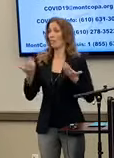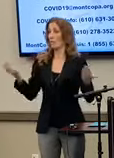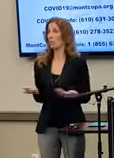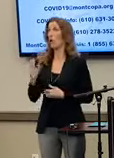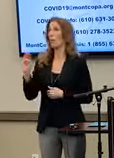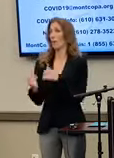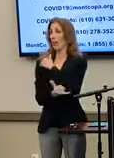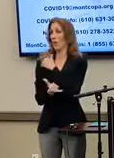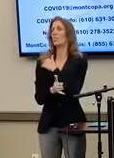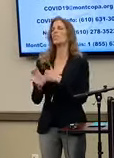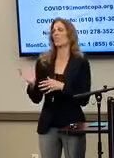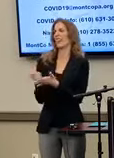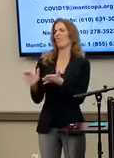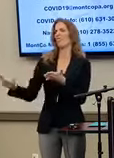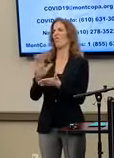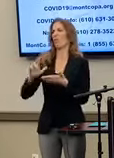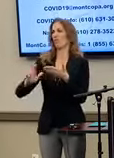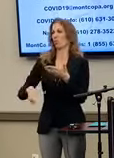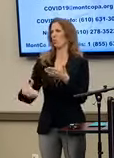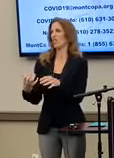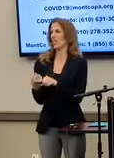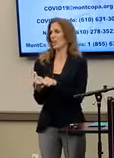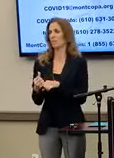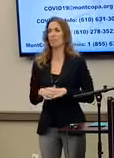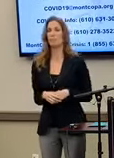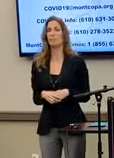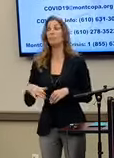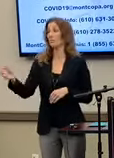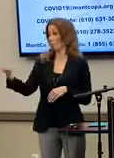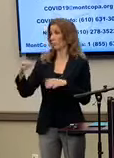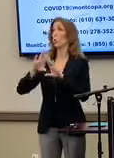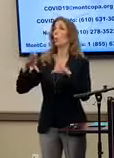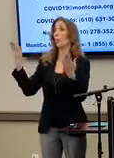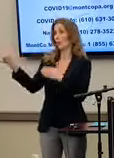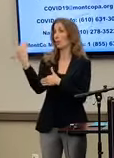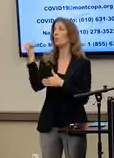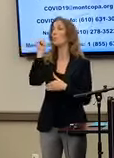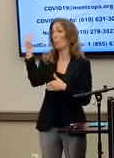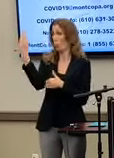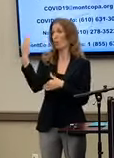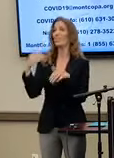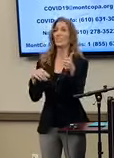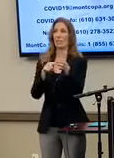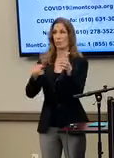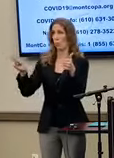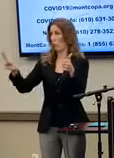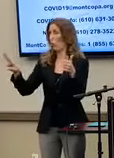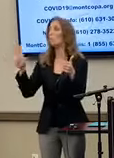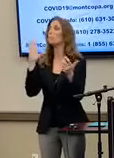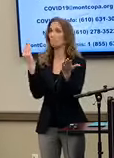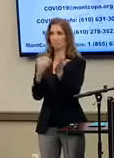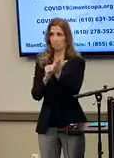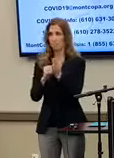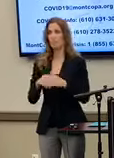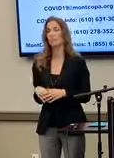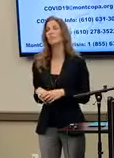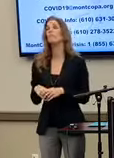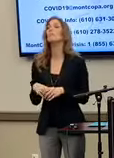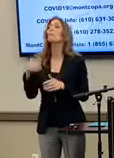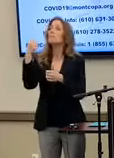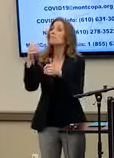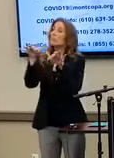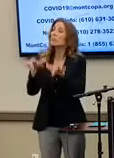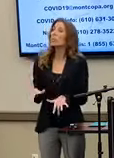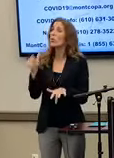Montgomery County. The site will be open tomorrow from 10 a.m. to 4 p.m. Registration for